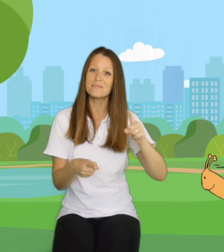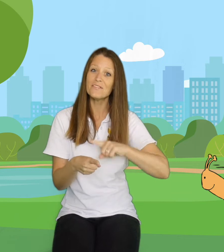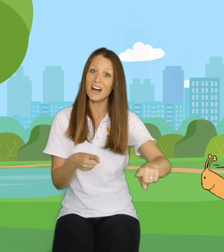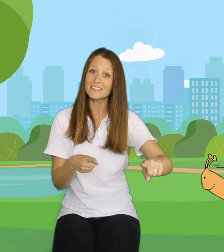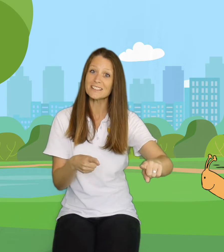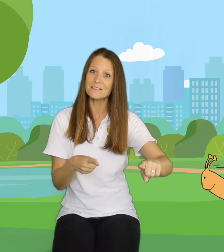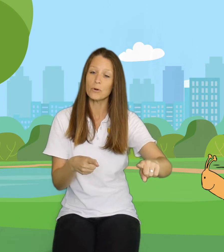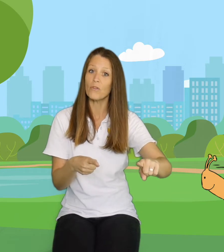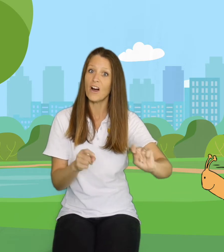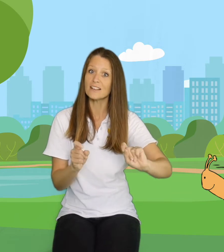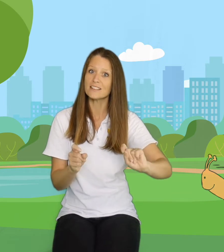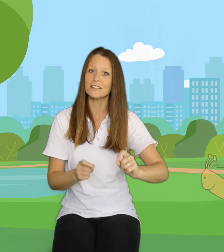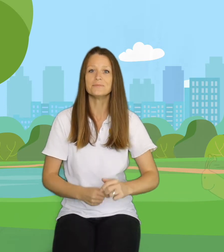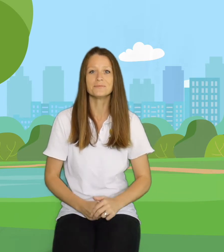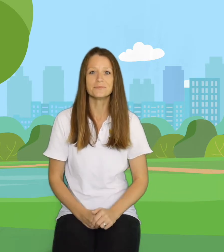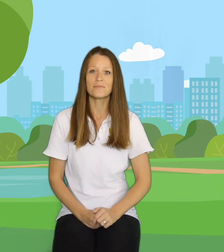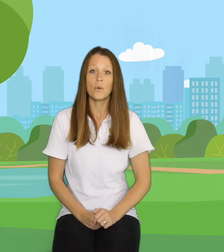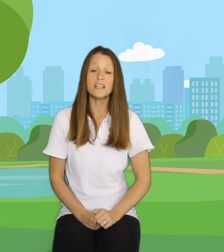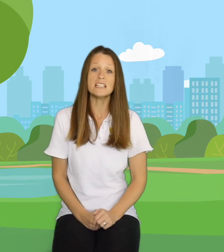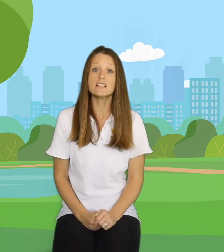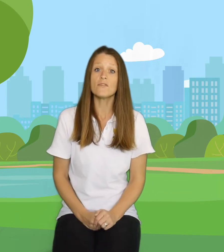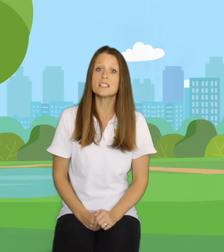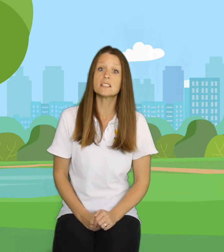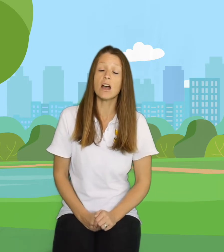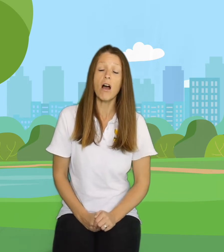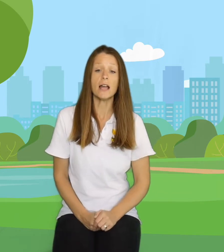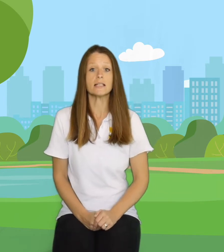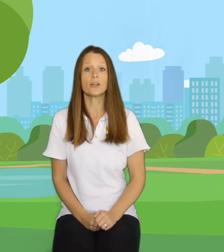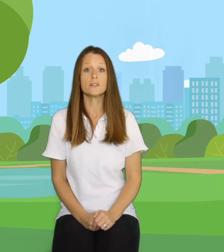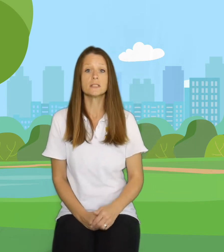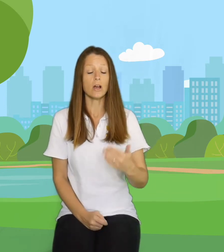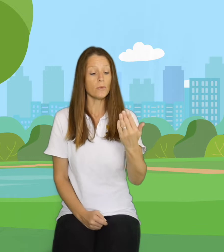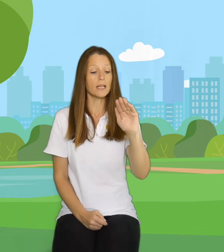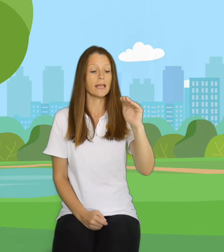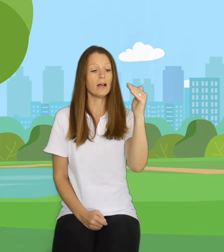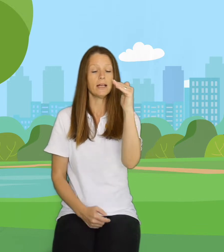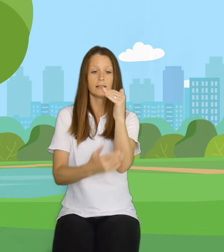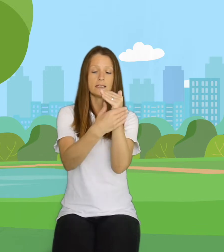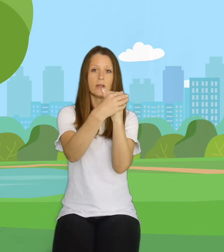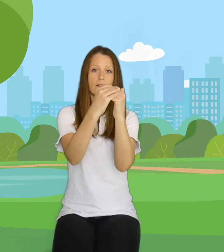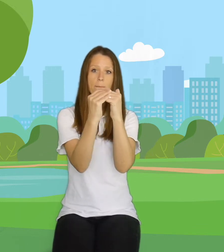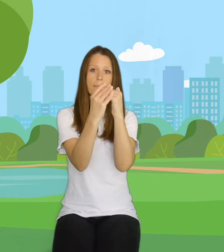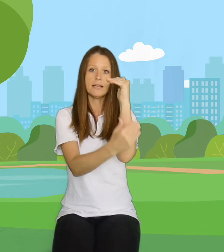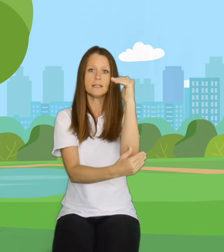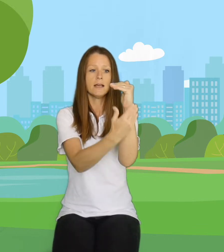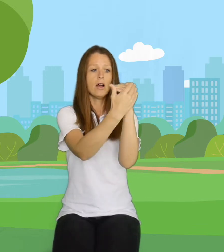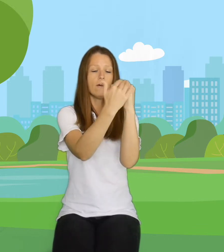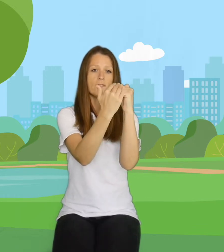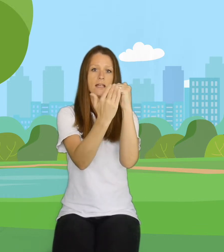Fast or faster. We're going to need the sign for Sky. So for Sky we're going to get our hand like this. We're going to bend our fingers